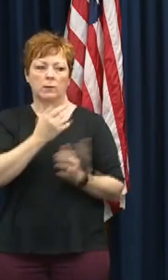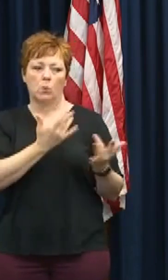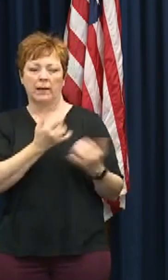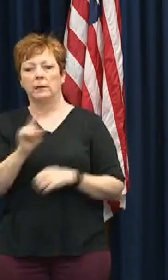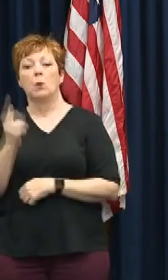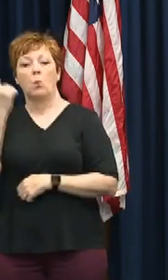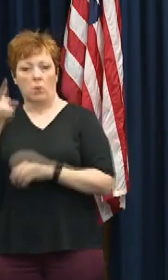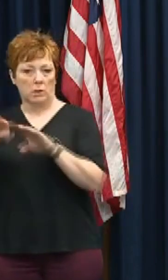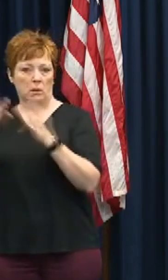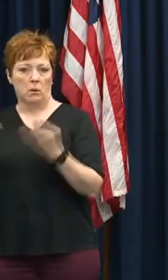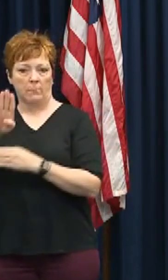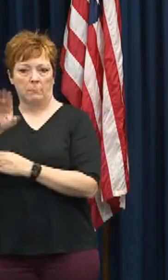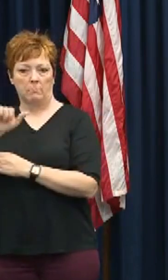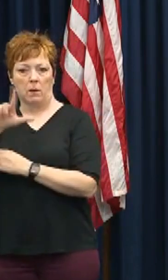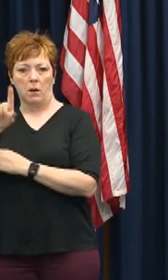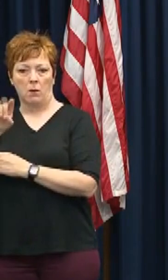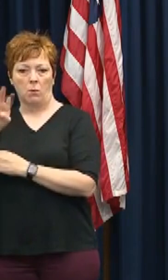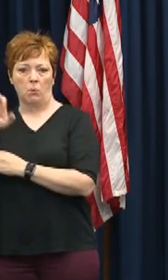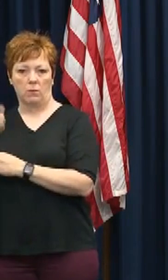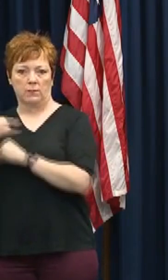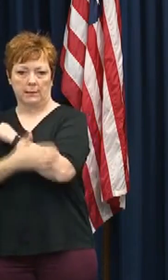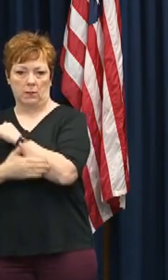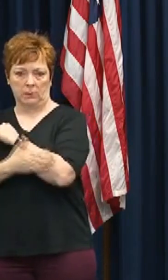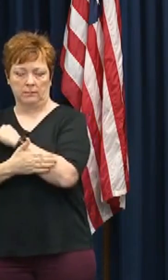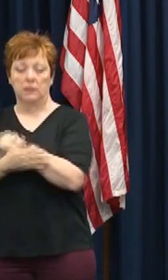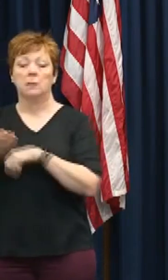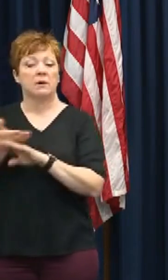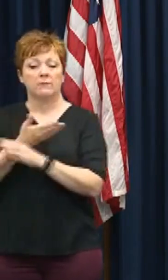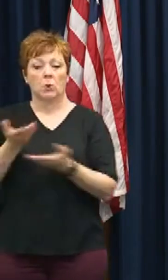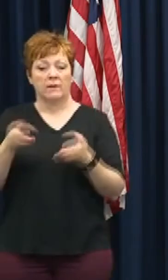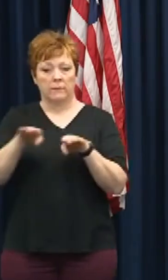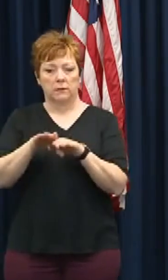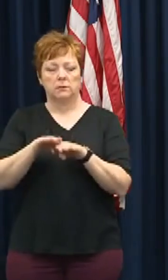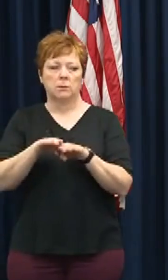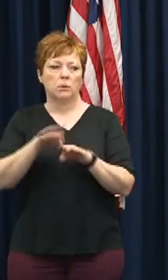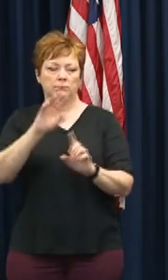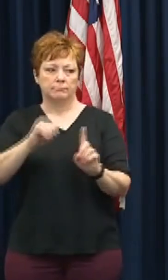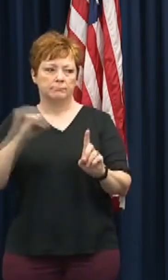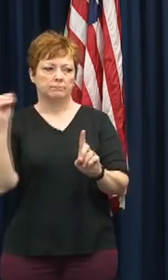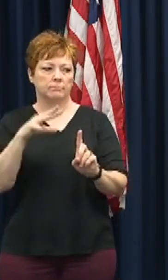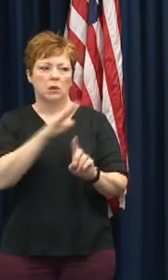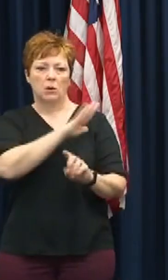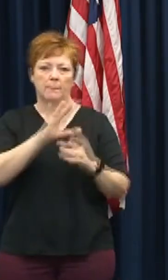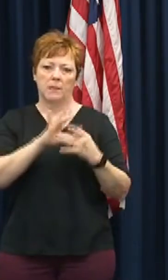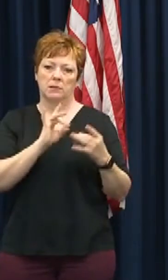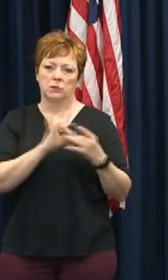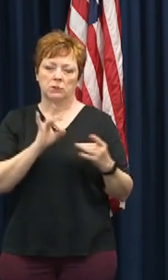Baldwin County. Before I close, I do want to highlight Governor Ivey's message.